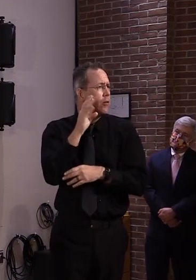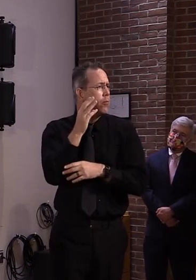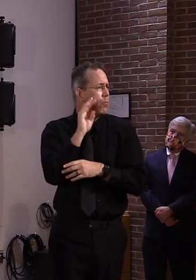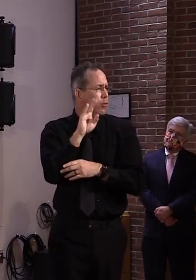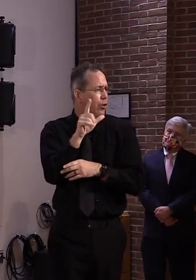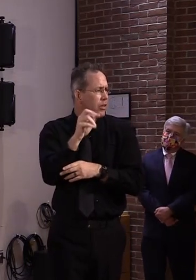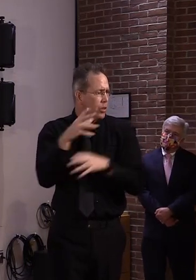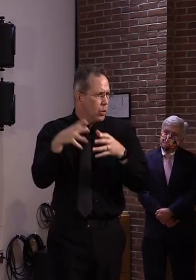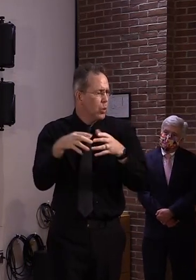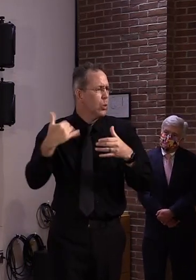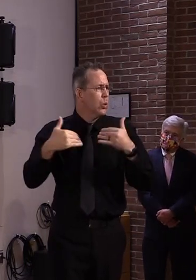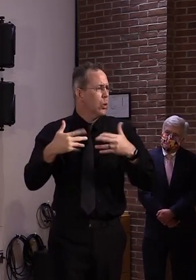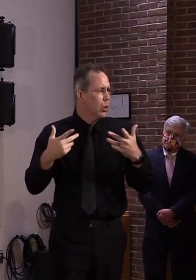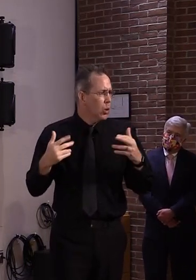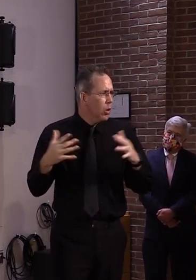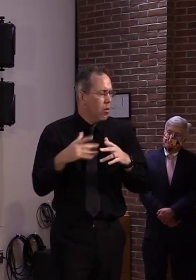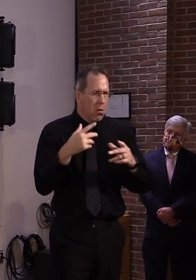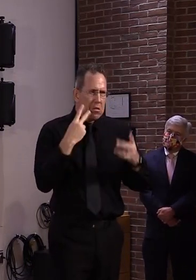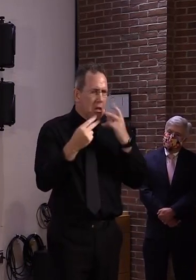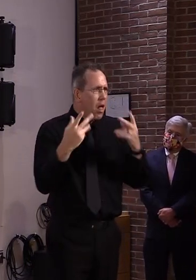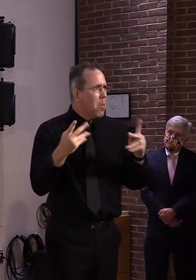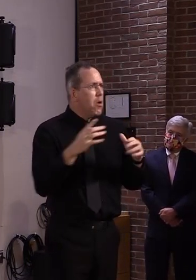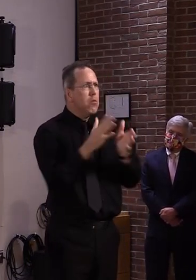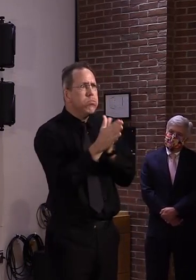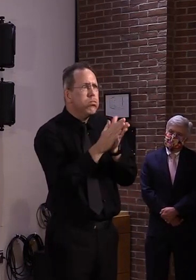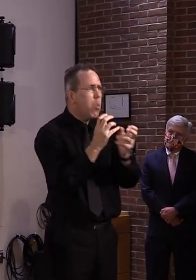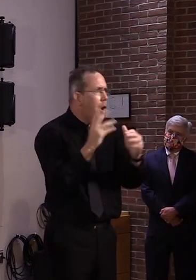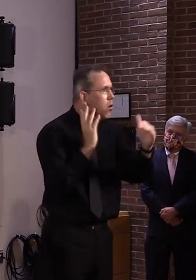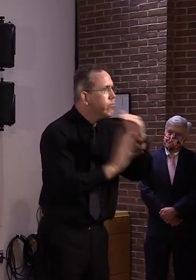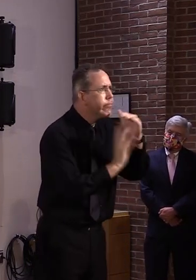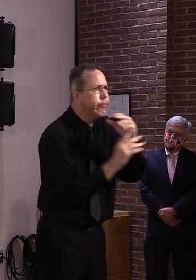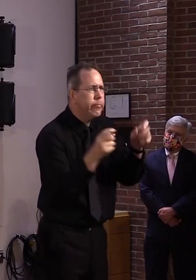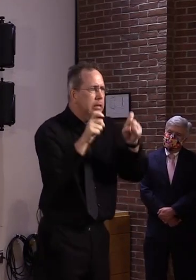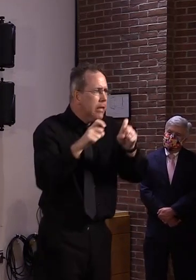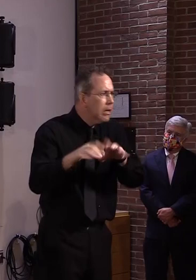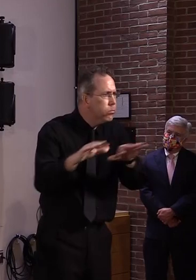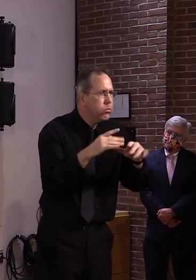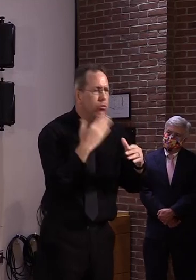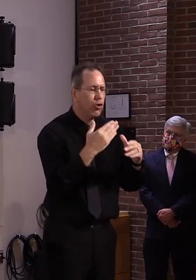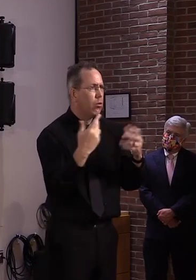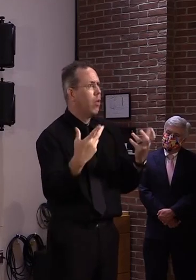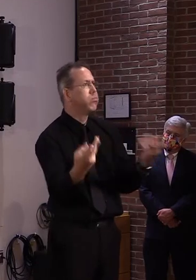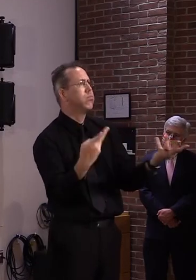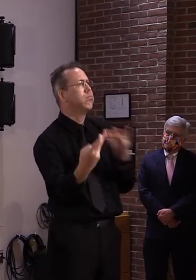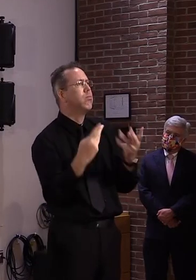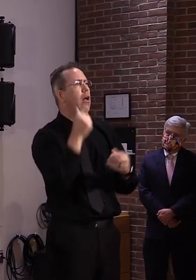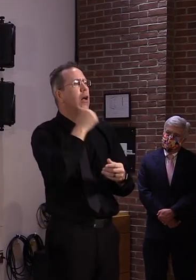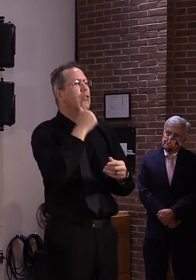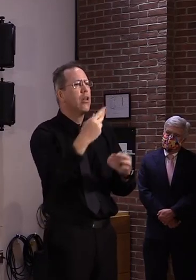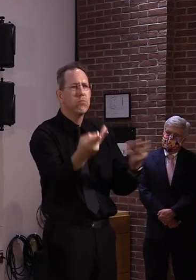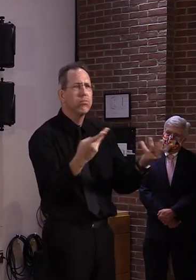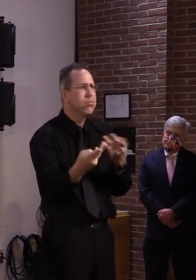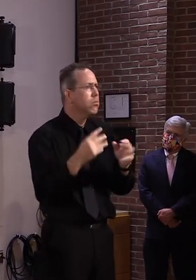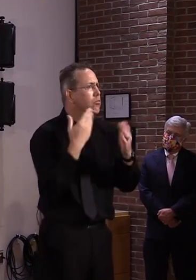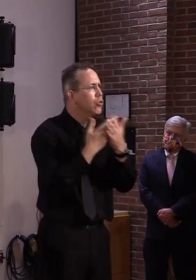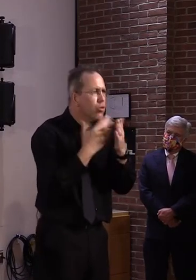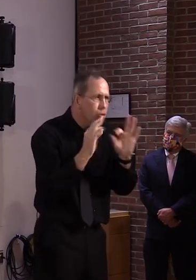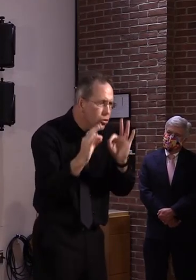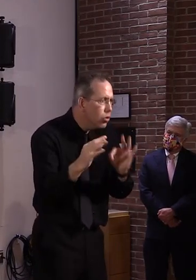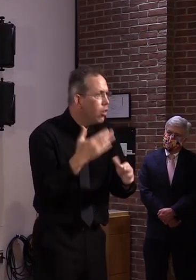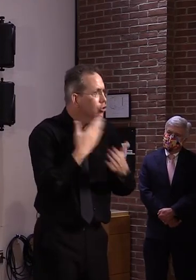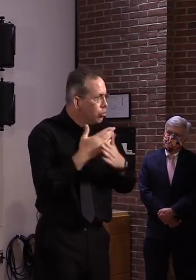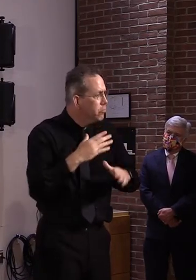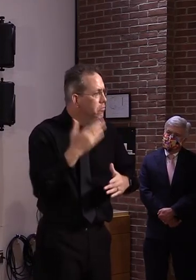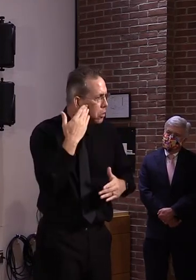served, by the pop-ups that are happening pretty much every day in those communities, and the access to